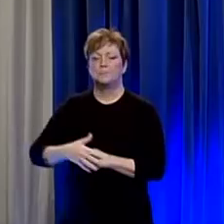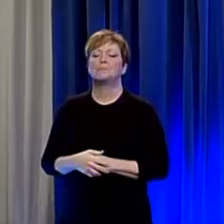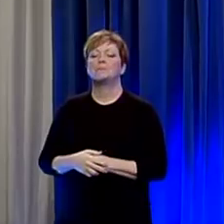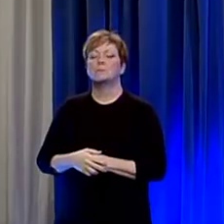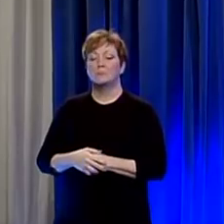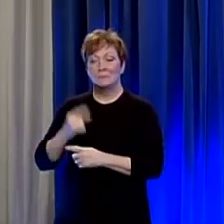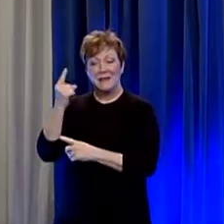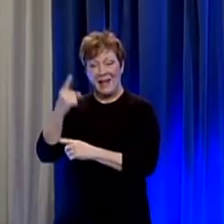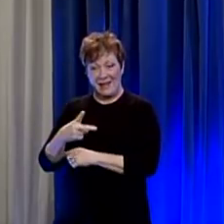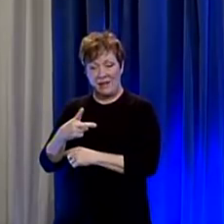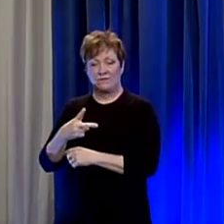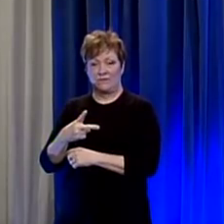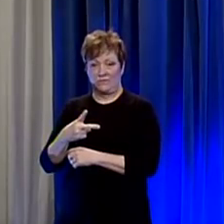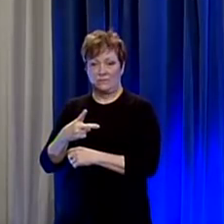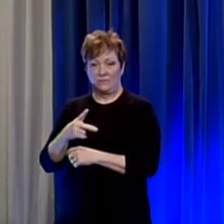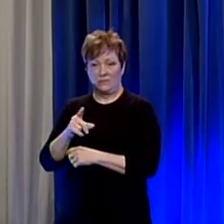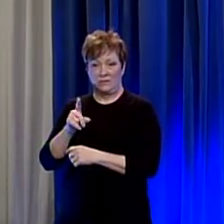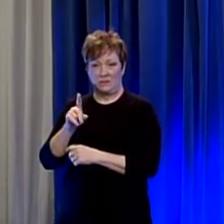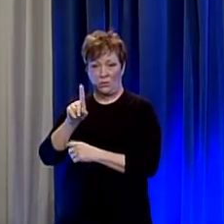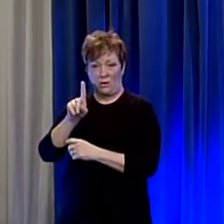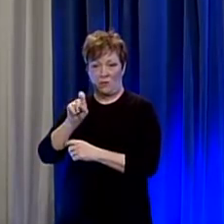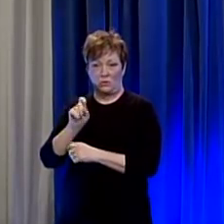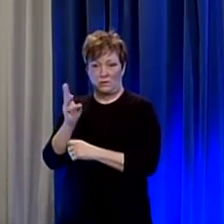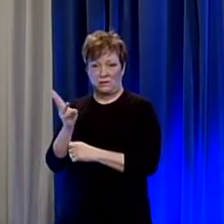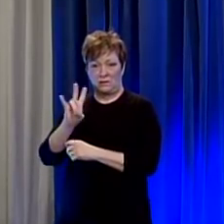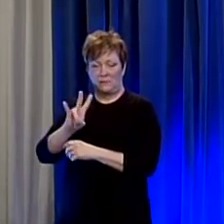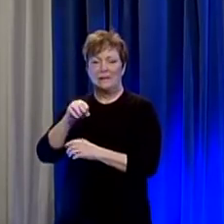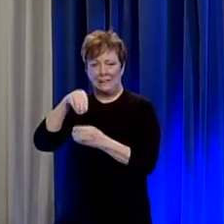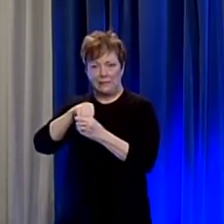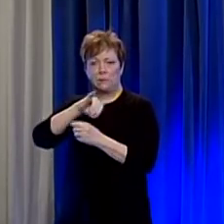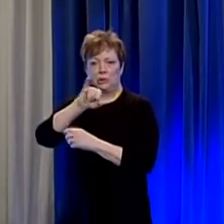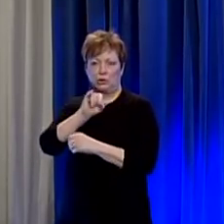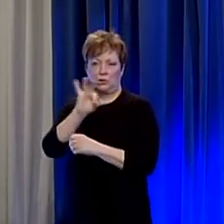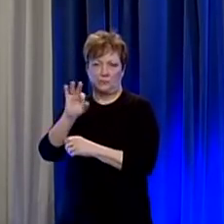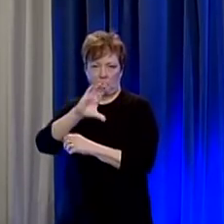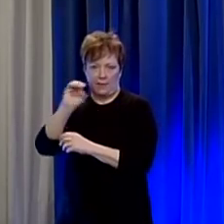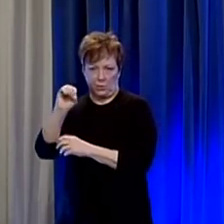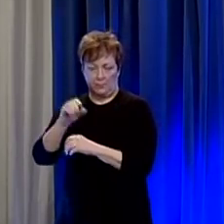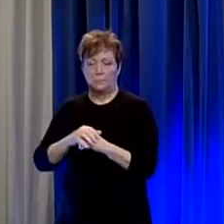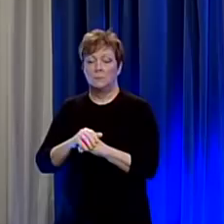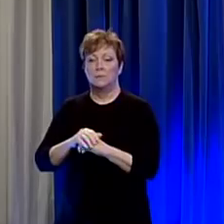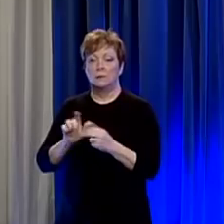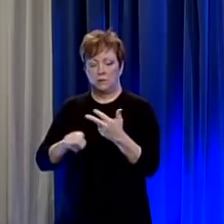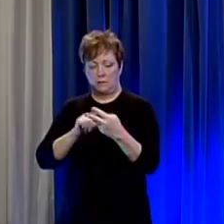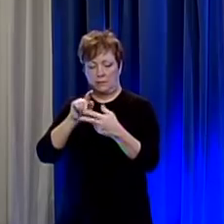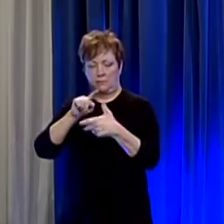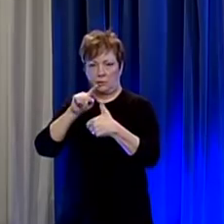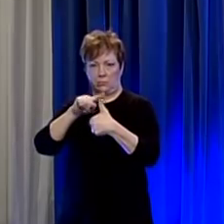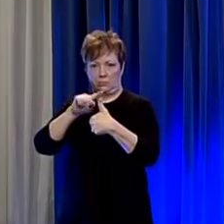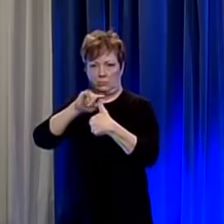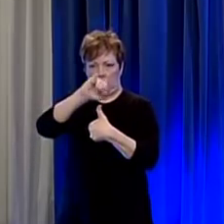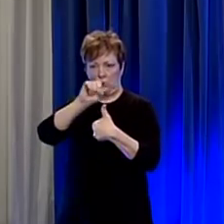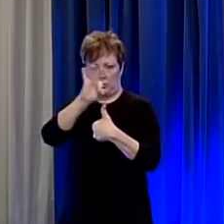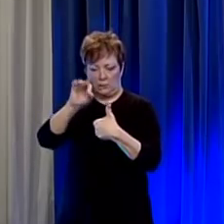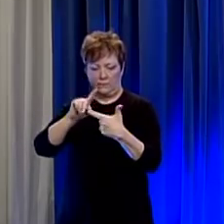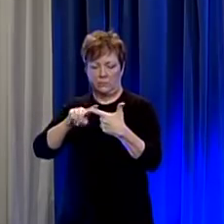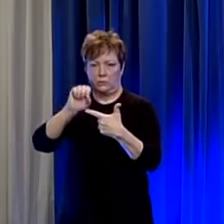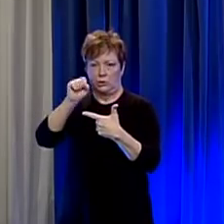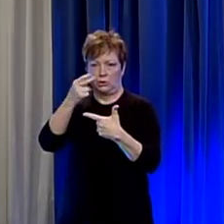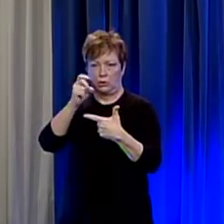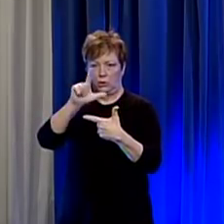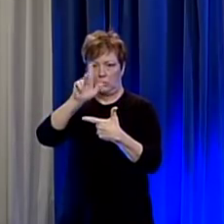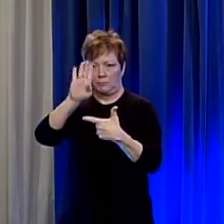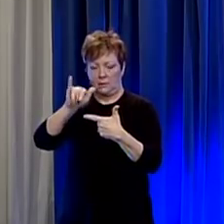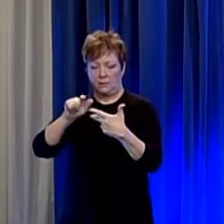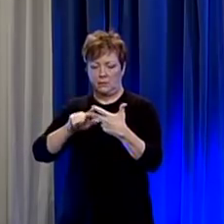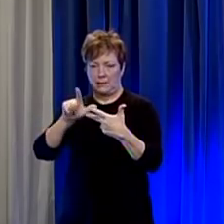of those cases are located in Jefferson County the the counties with the second highest totals actually are Shelby County